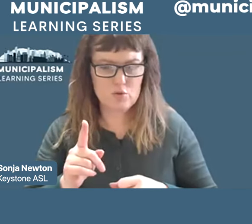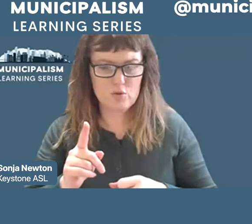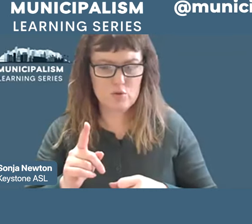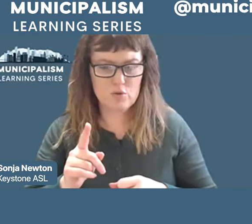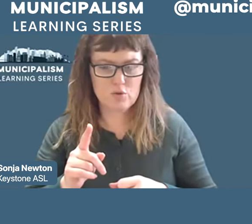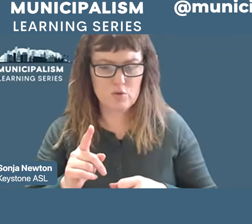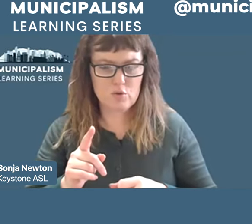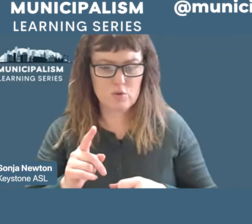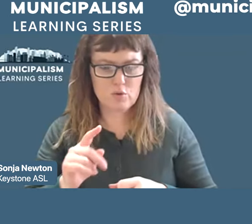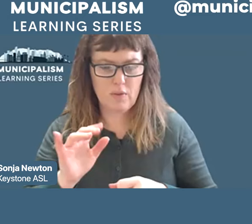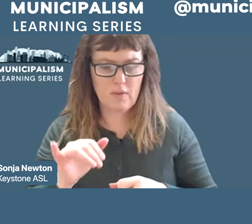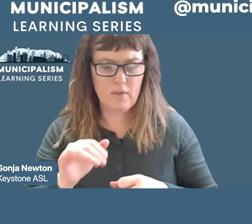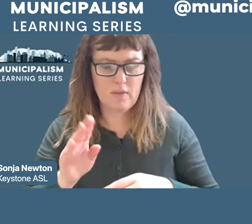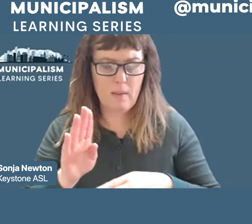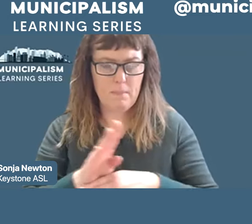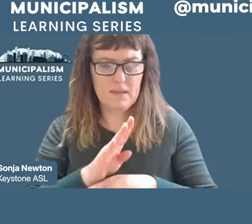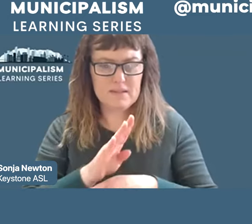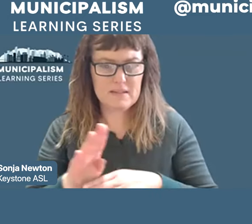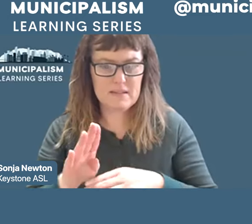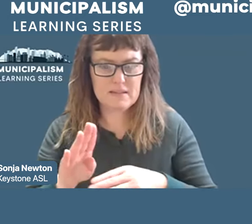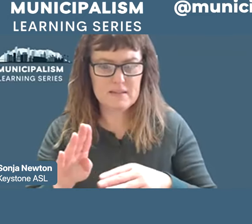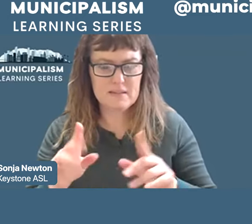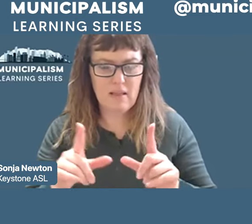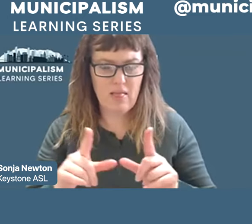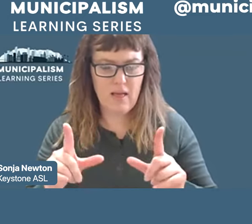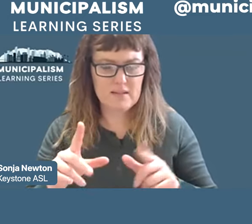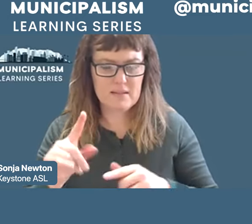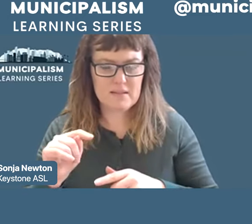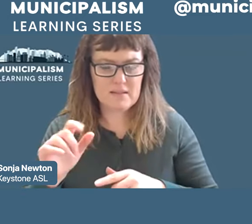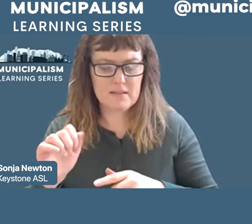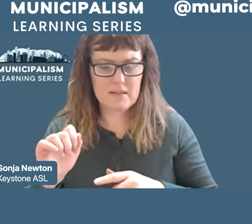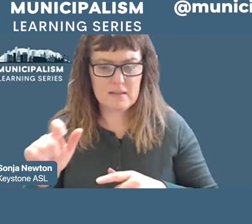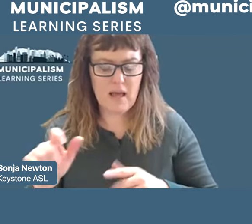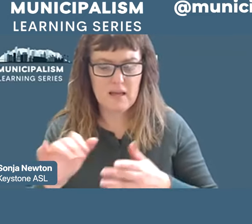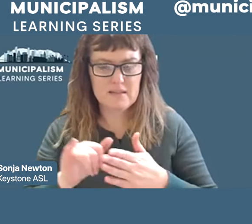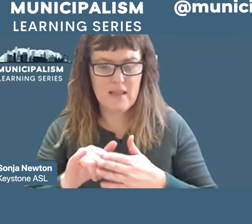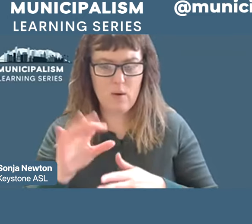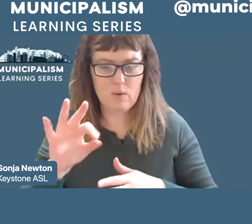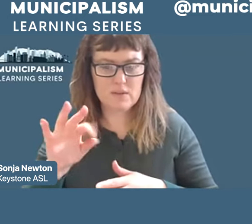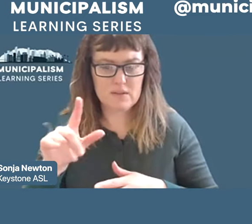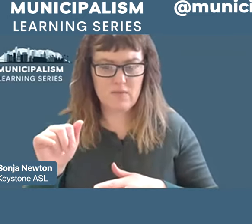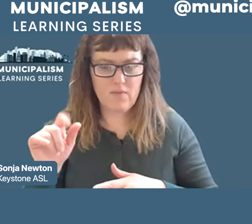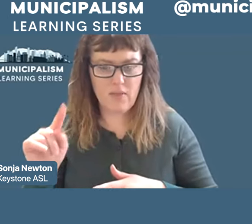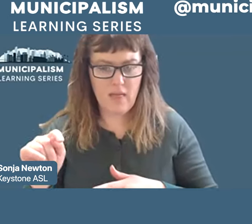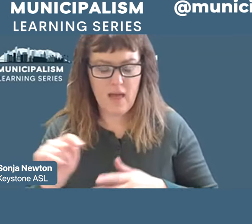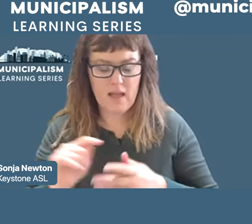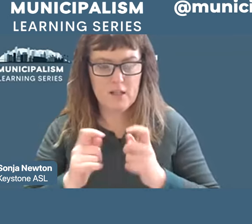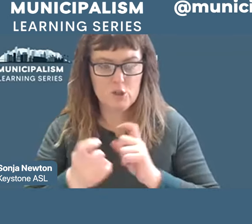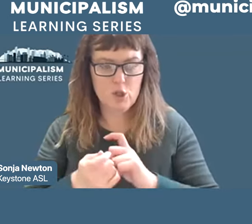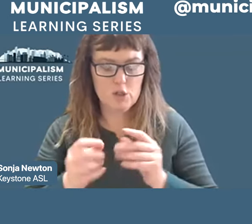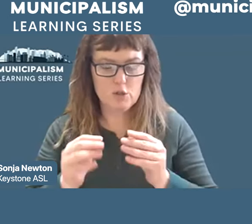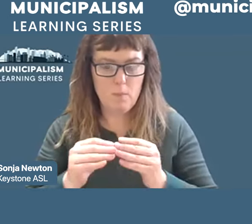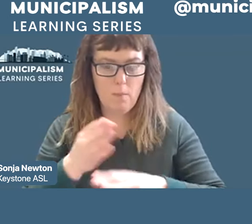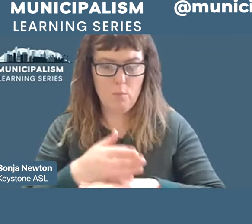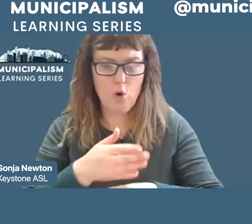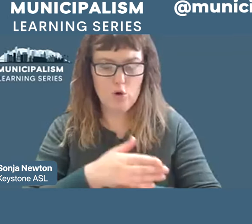license tax which was a flat and progressive taxation into a more progressive taxation and the